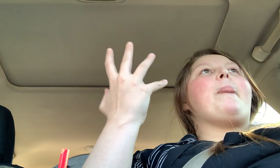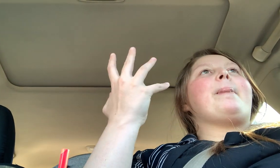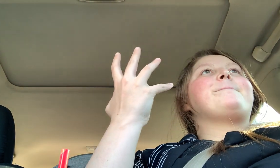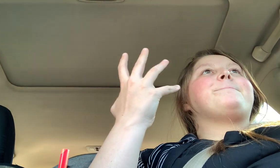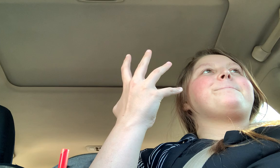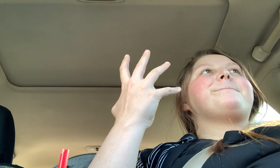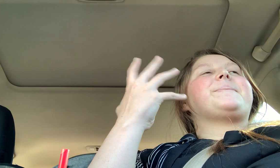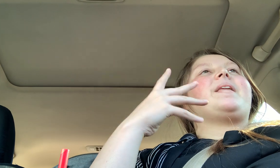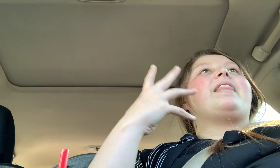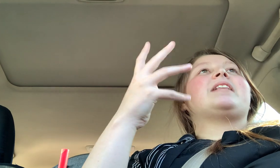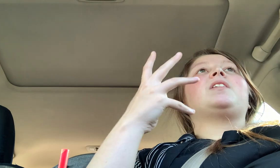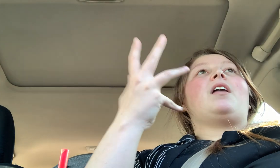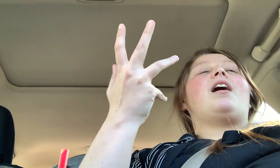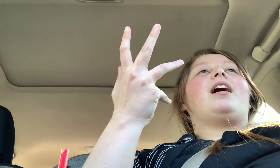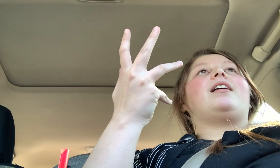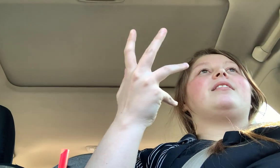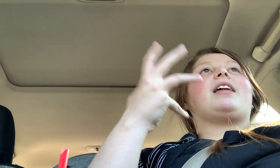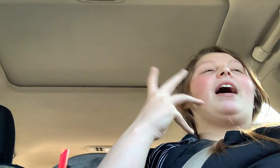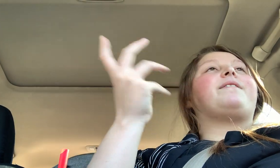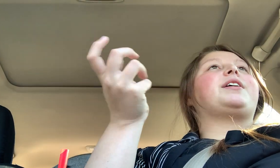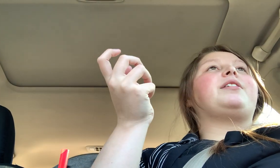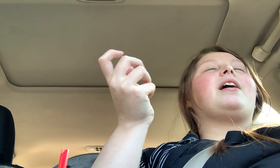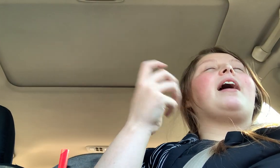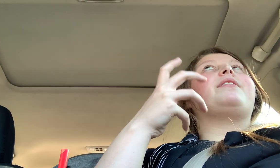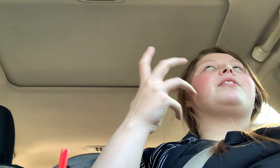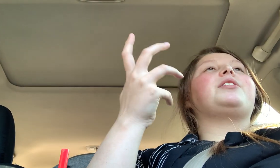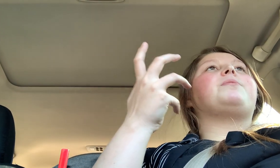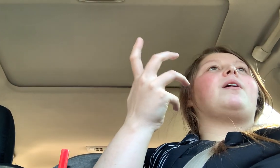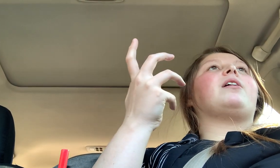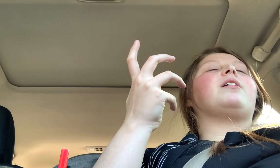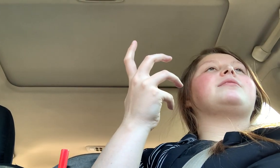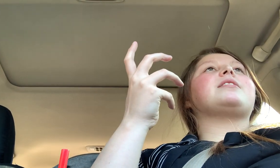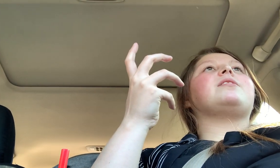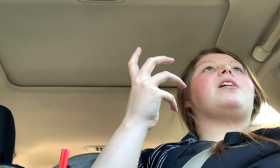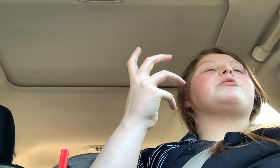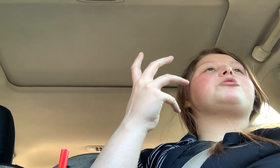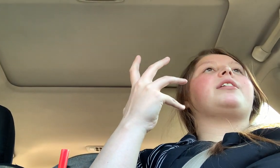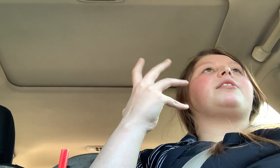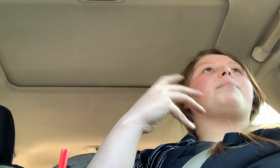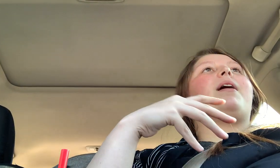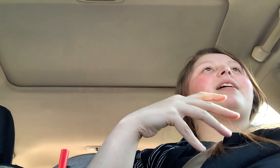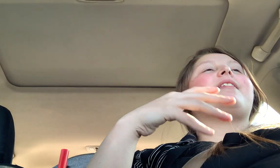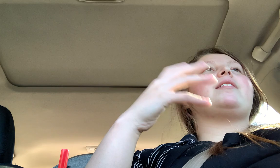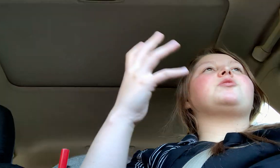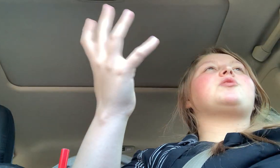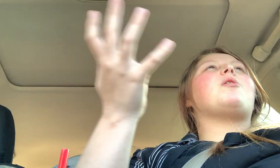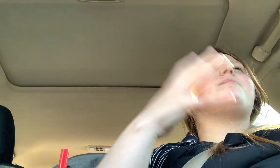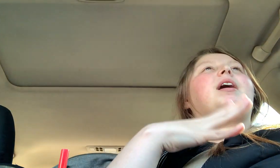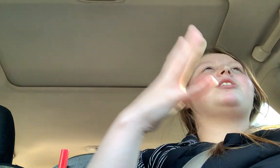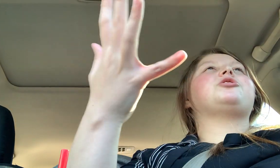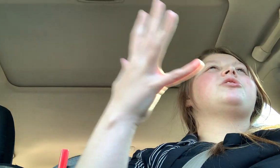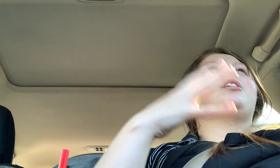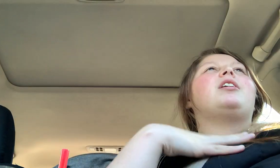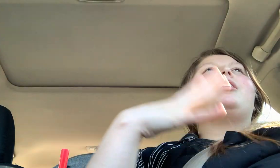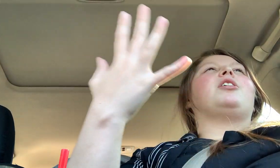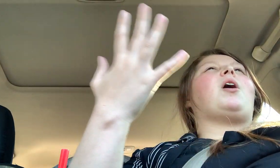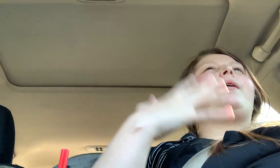that's a lot. The heavier you are, that's a lot of strain on your body. That is so much going